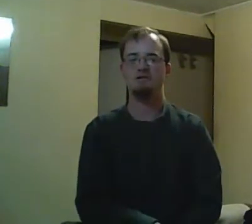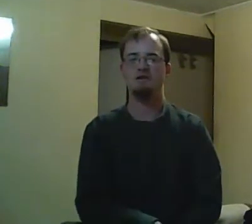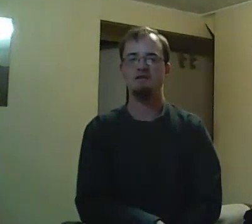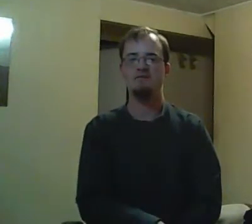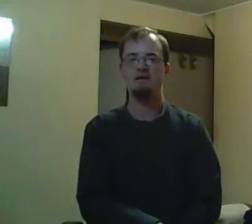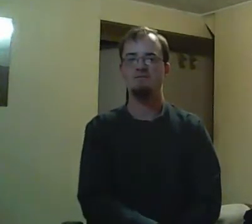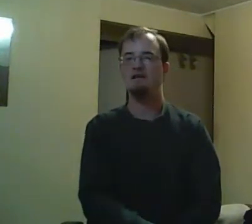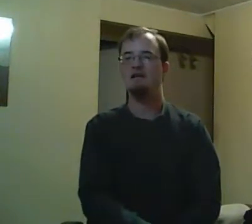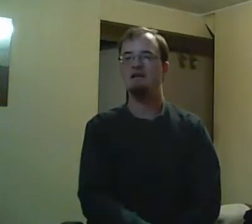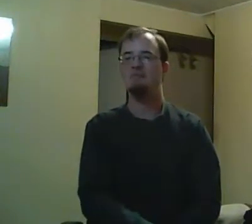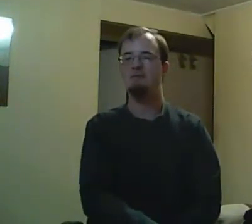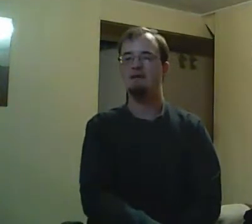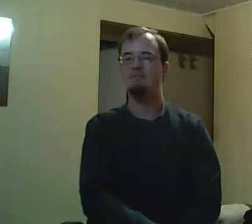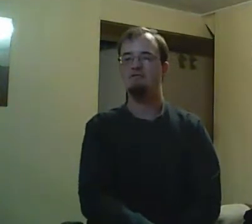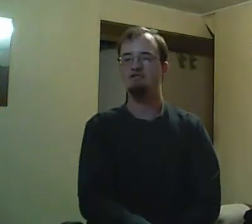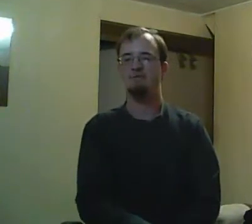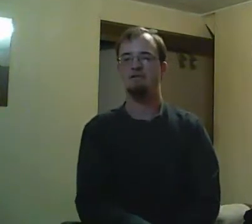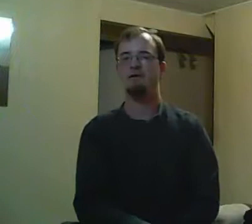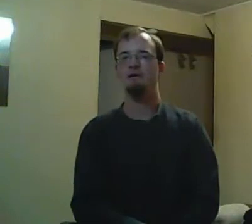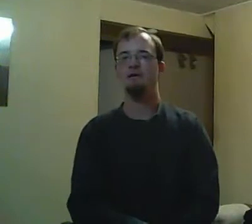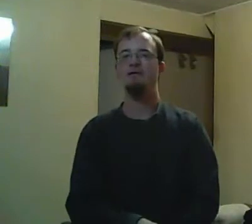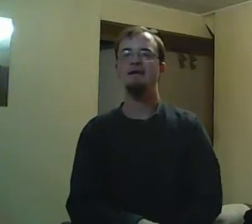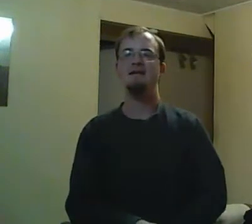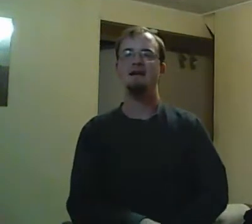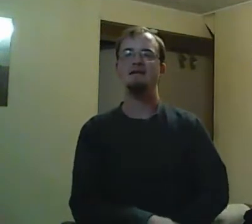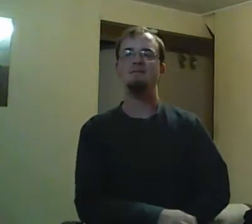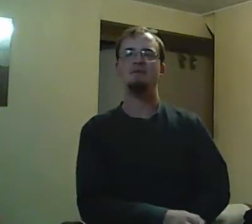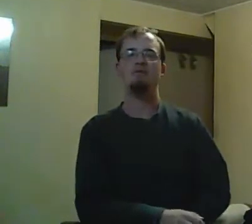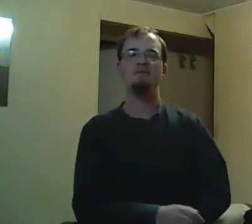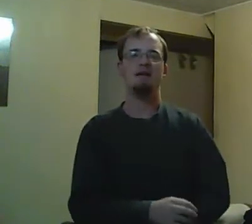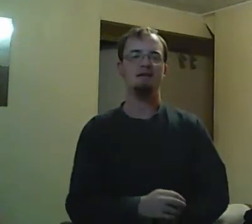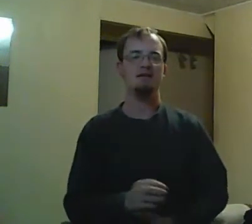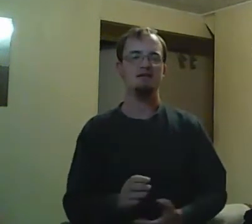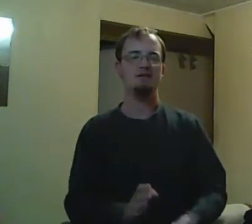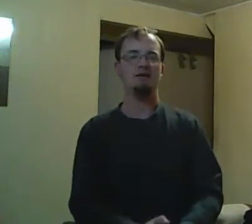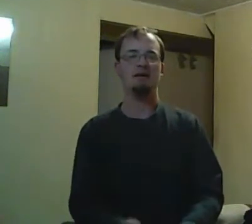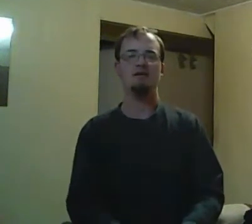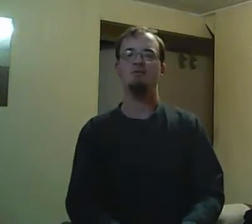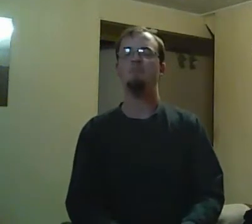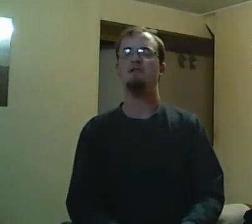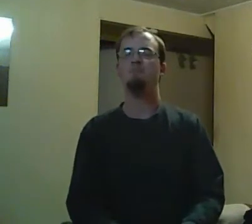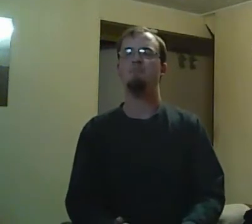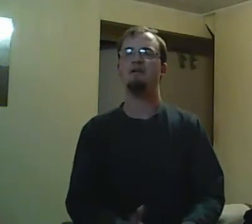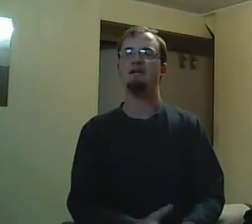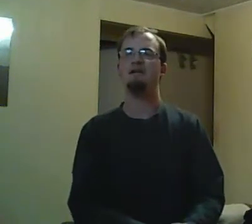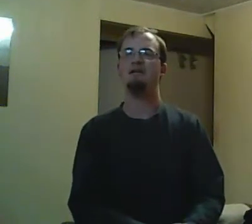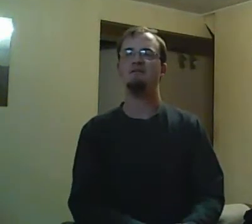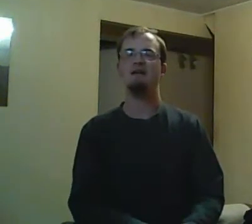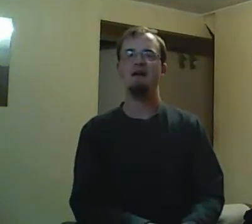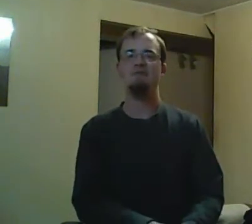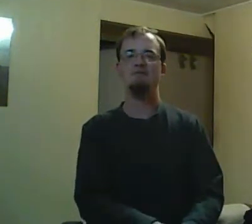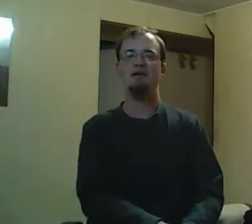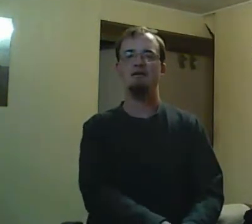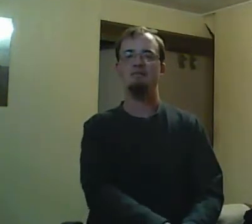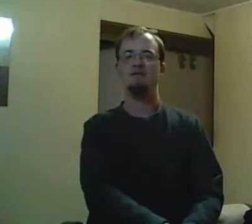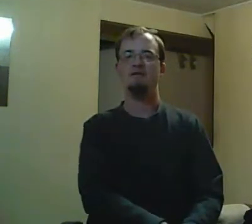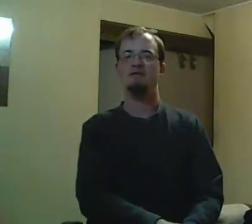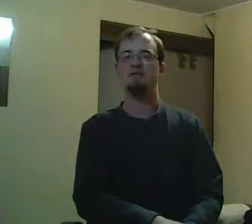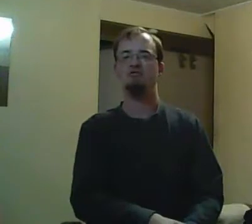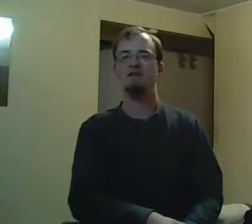herself. The shooting affected her. And Emma was not used to saying, oh, I need help, please.